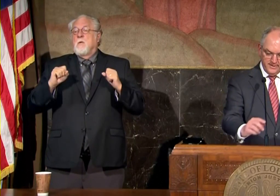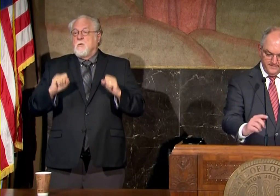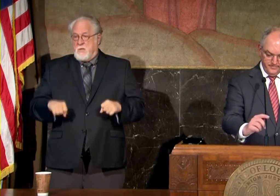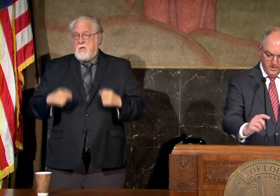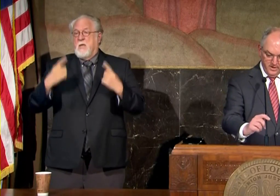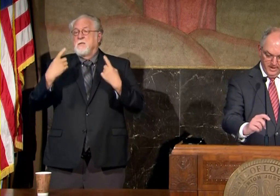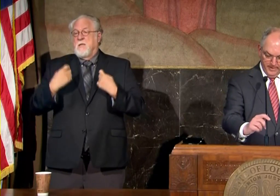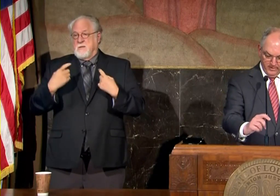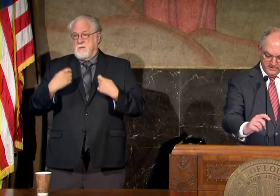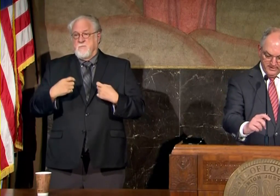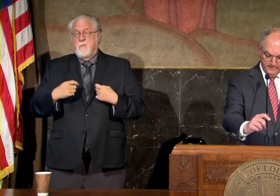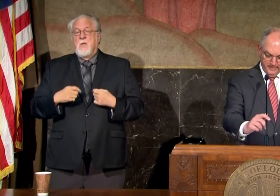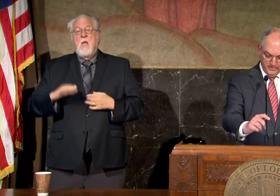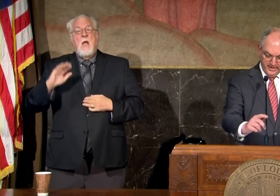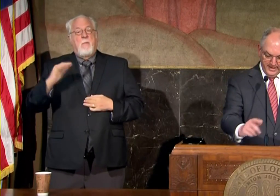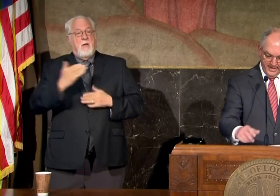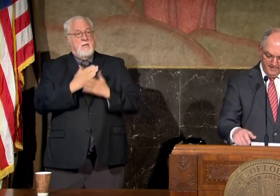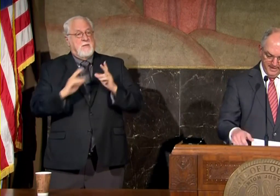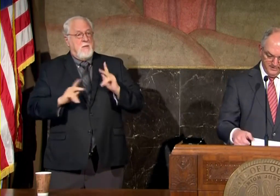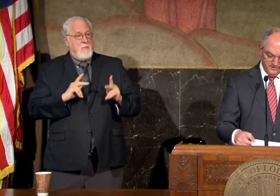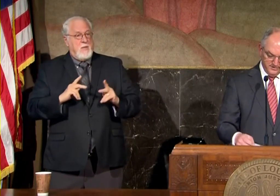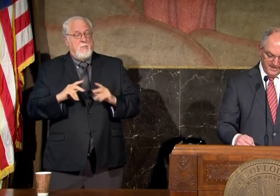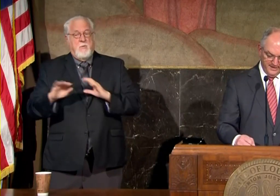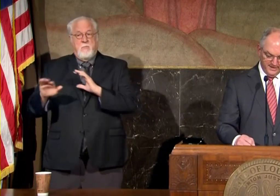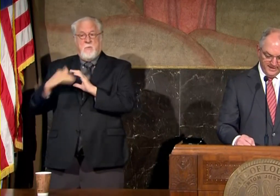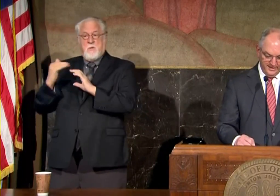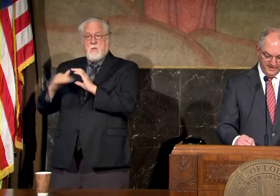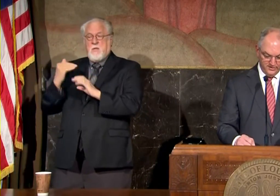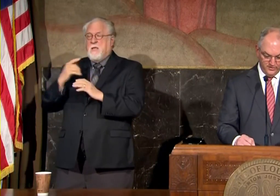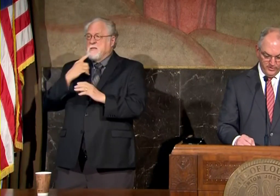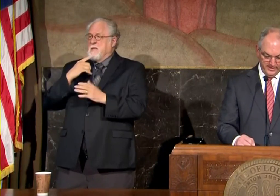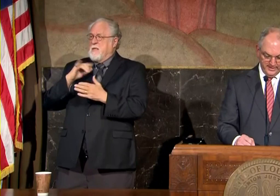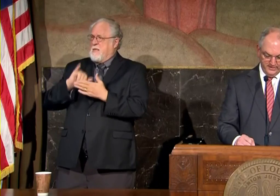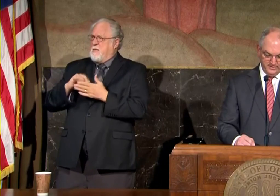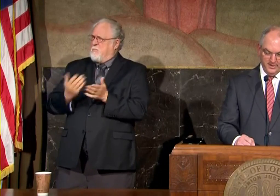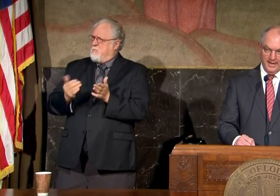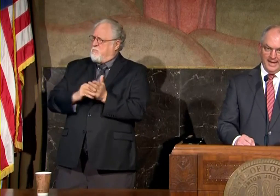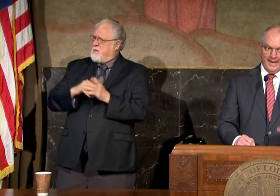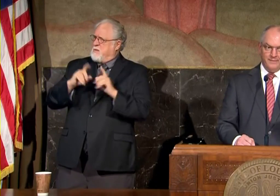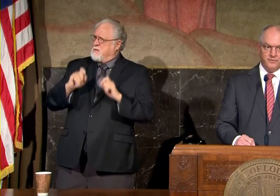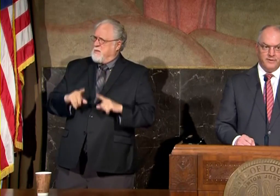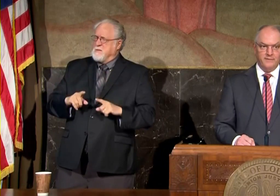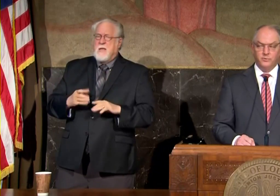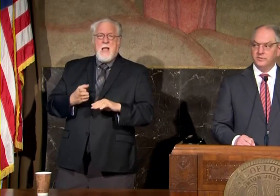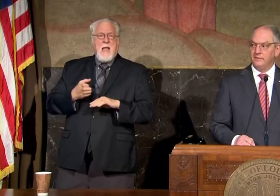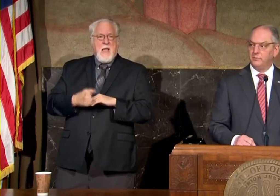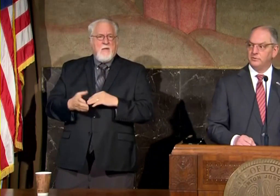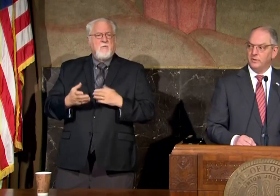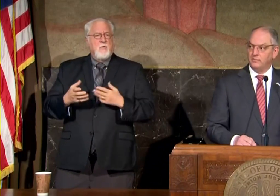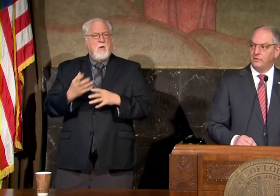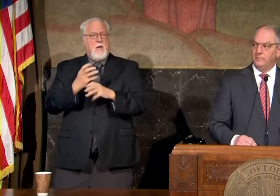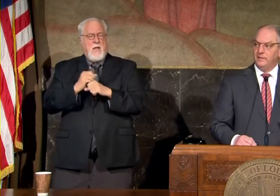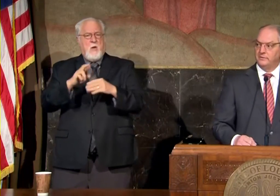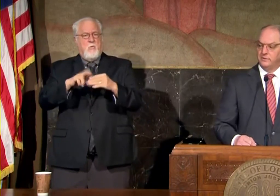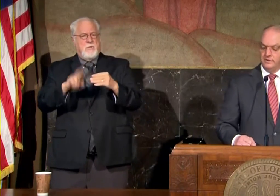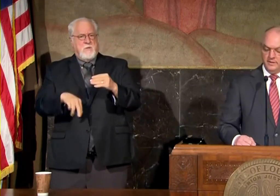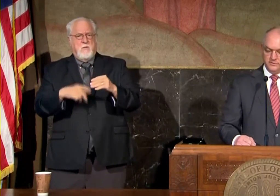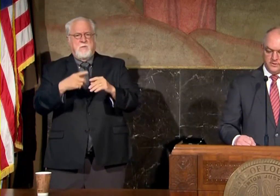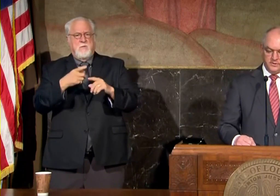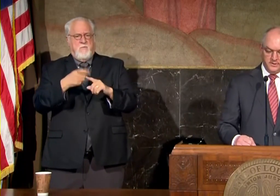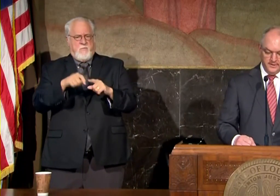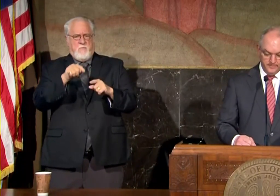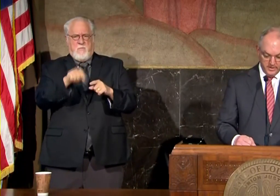tested apparently some people are getting emails and saying that they need to retest after they've received the result from these